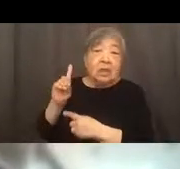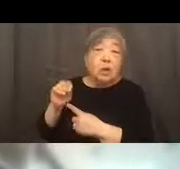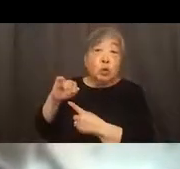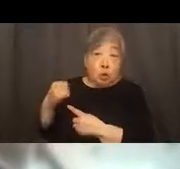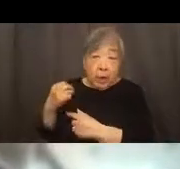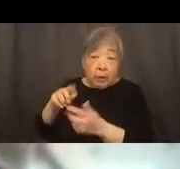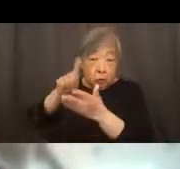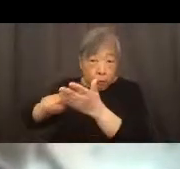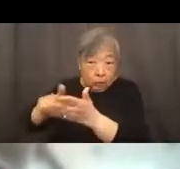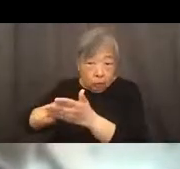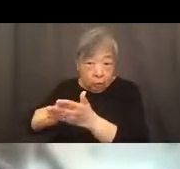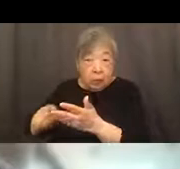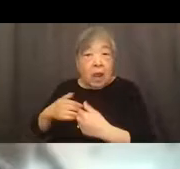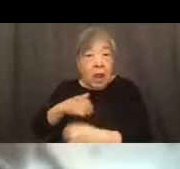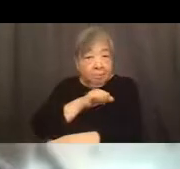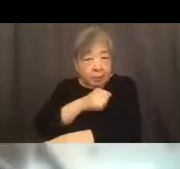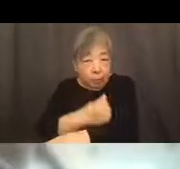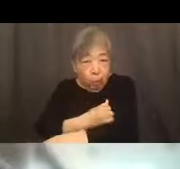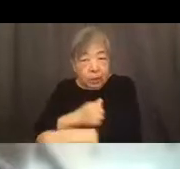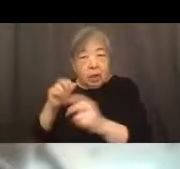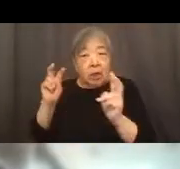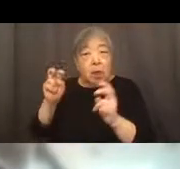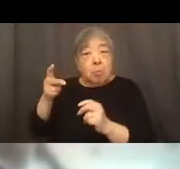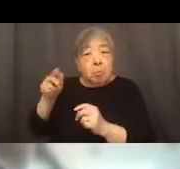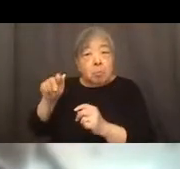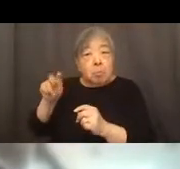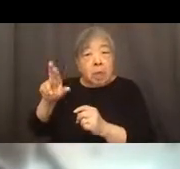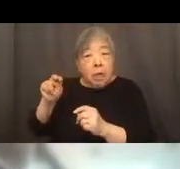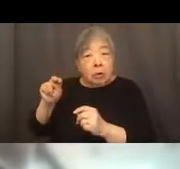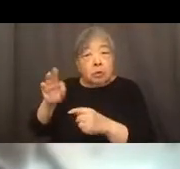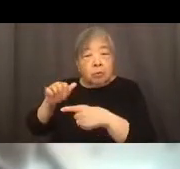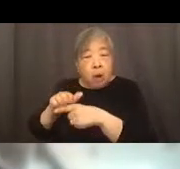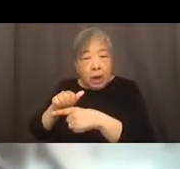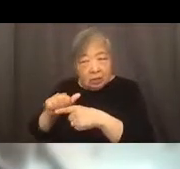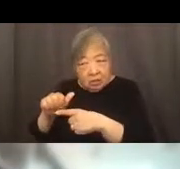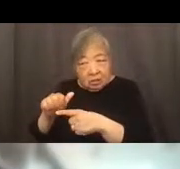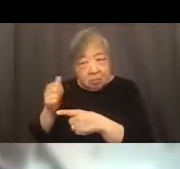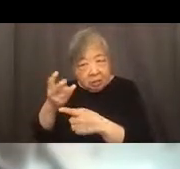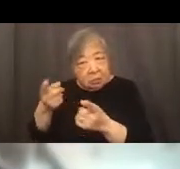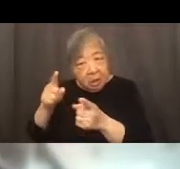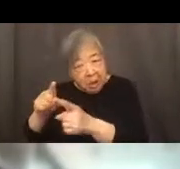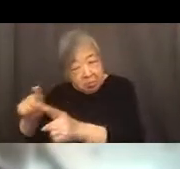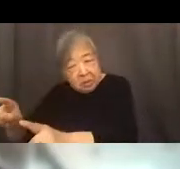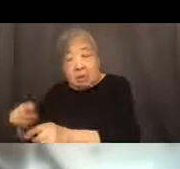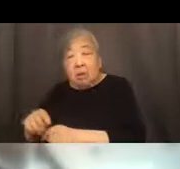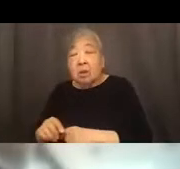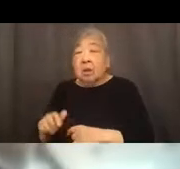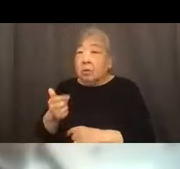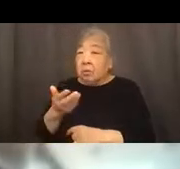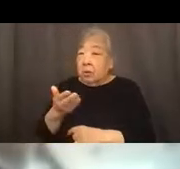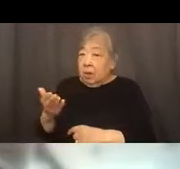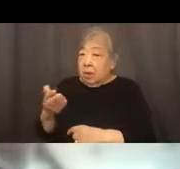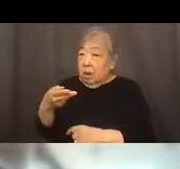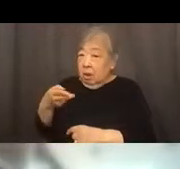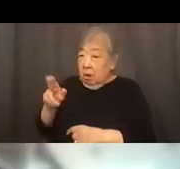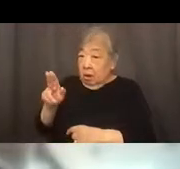authority, meaning multiple incidents. Uh, and, uh, the other thing is that while, you know, HUD, uh,